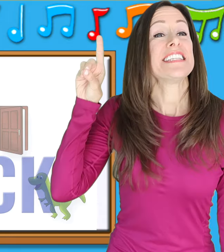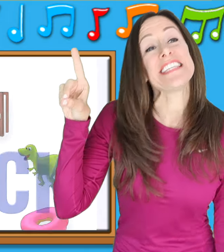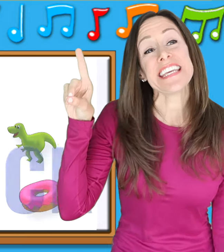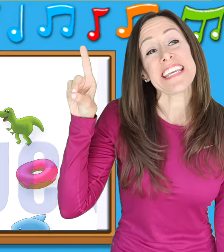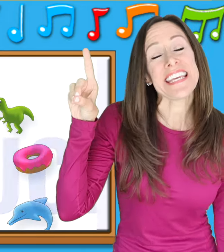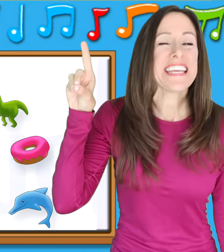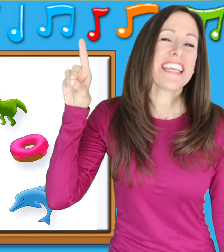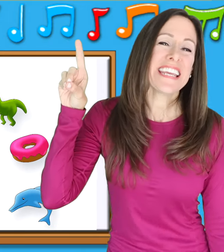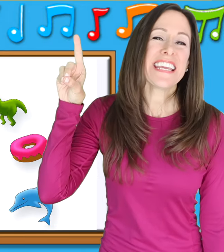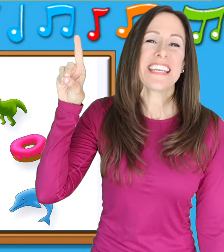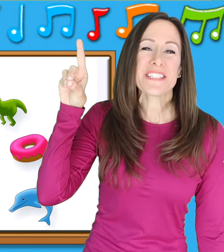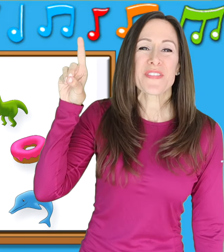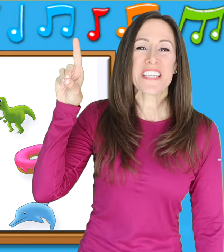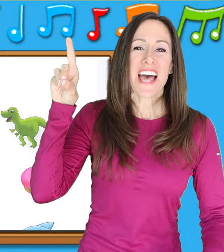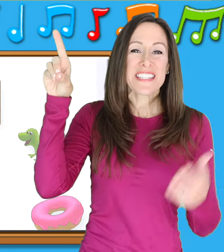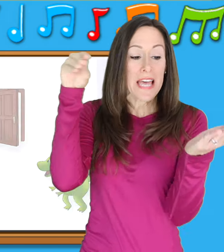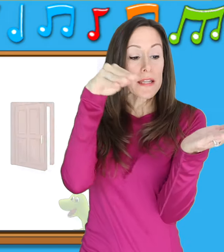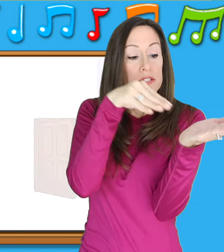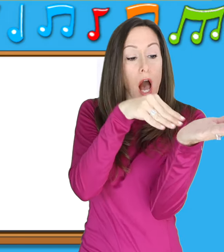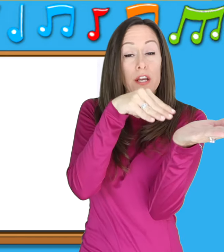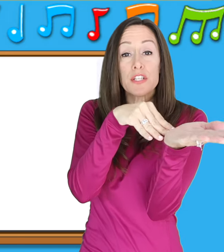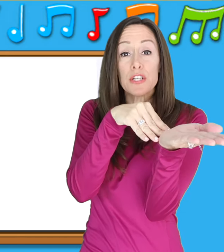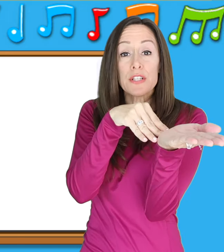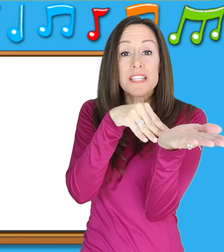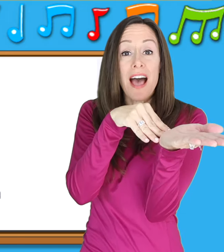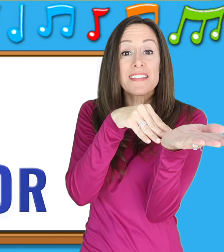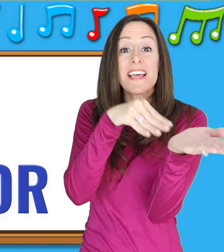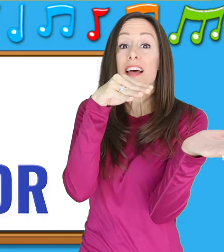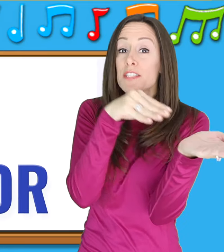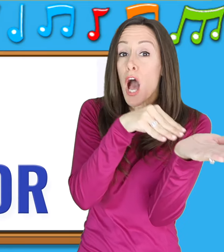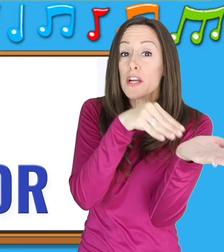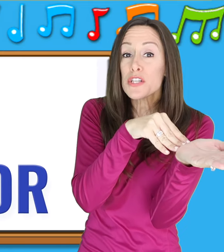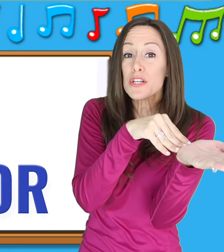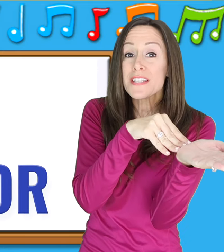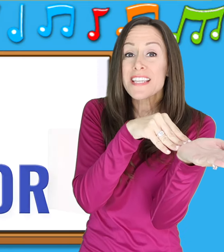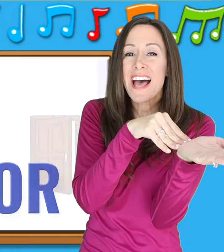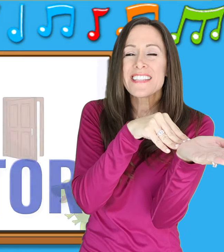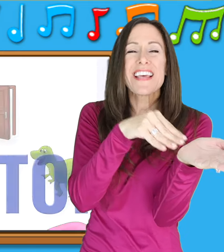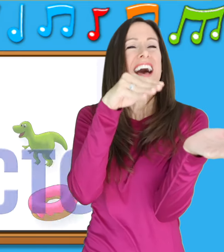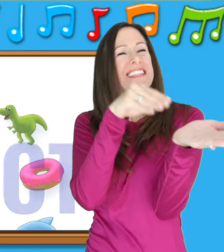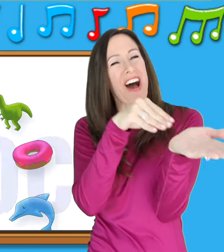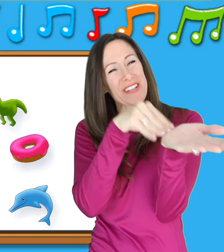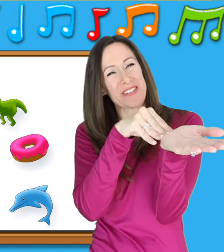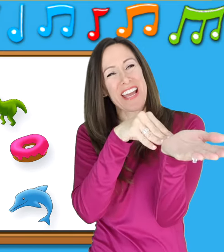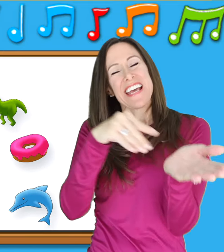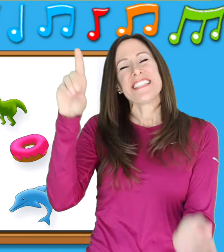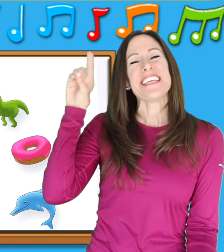D is for d-d-doctor, d-d-doctor, d-d-doctor D